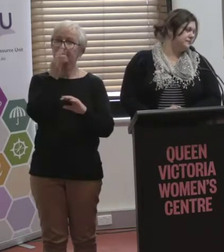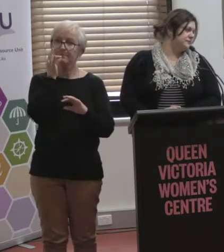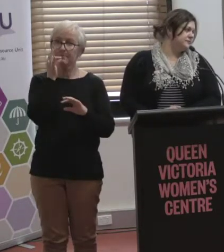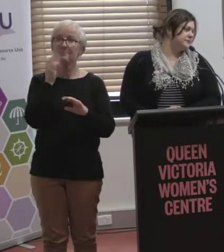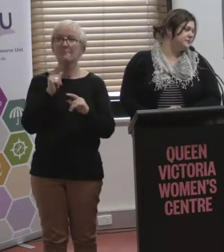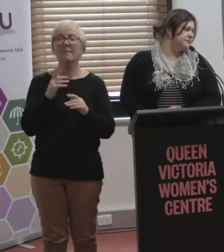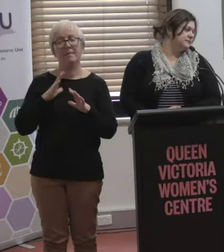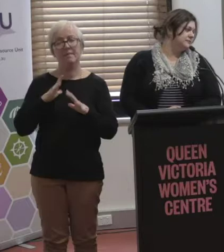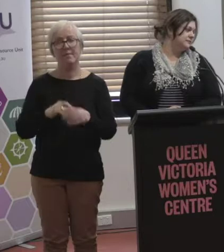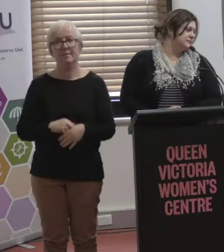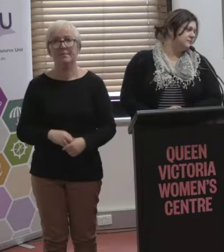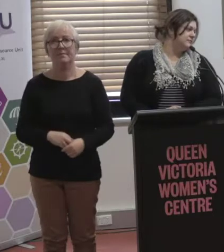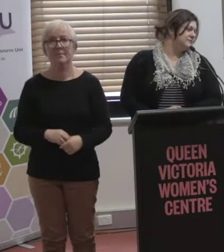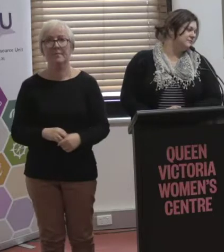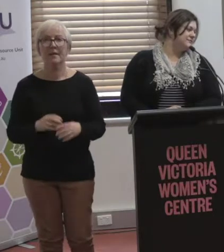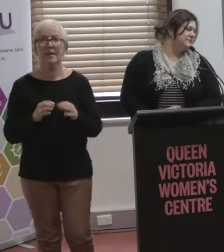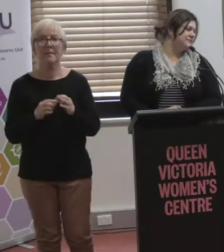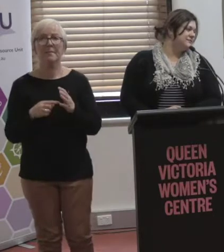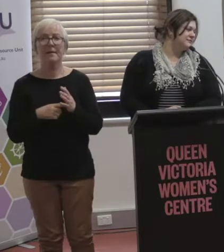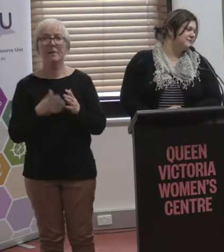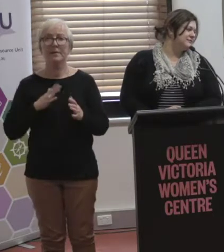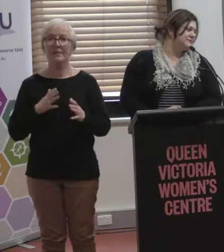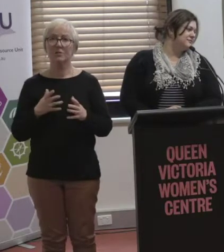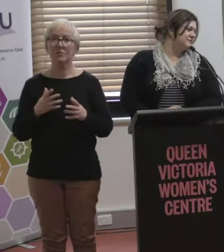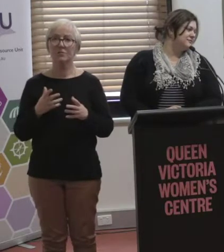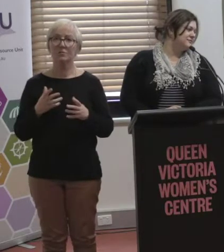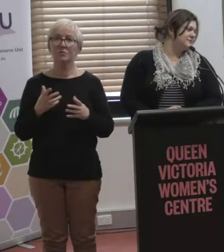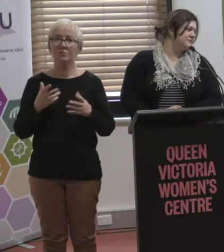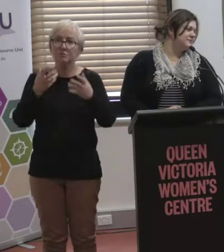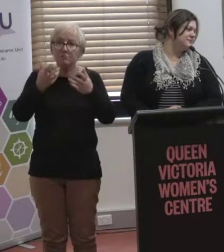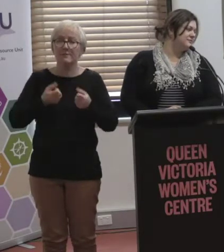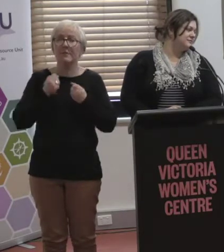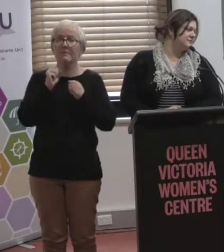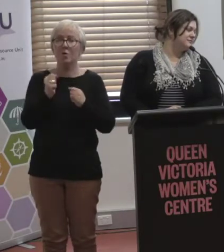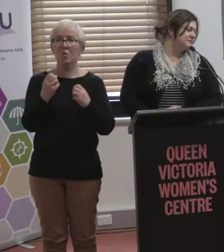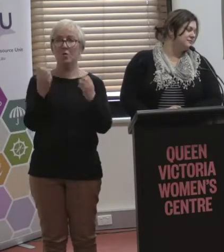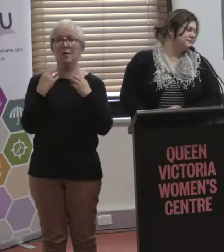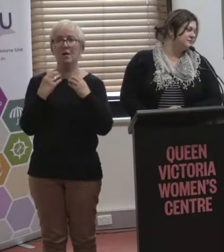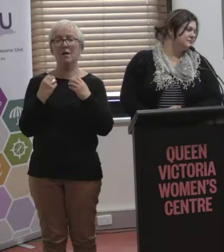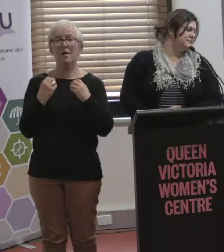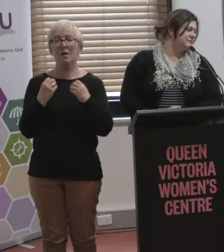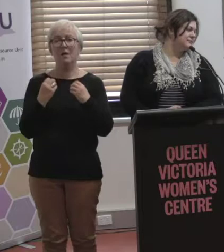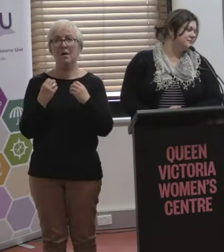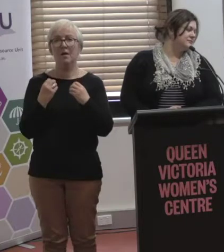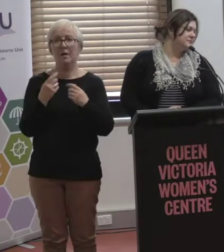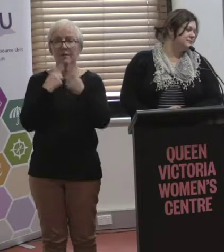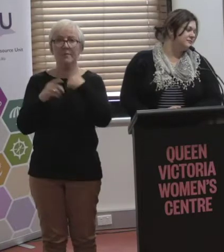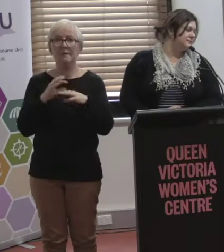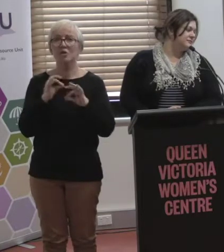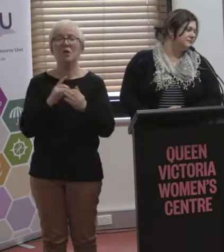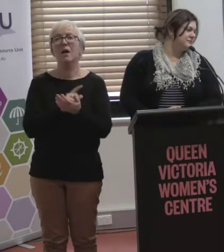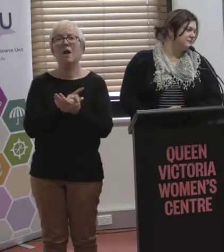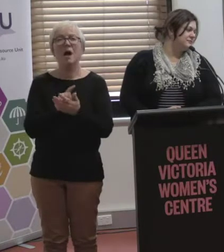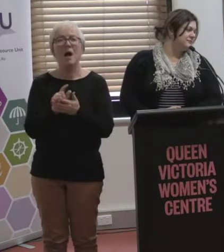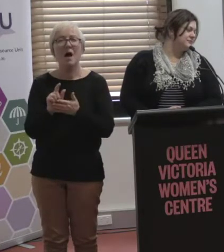you know, but we need to hear these things. We need them reported. And as soon as possible, we need them reported. Not like two years later.